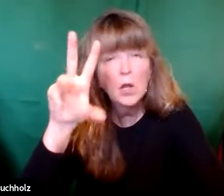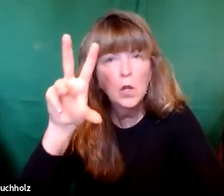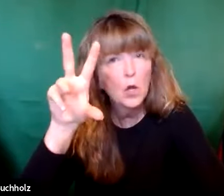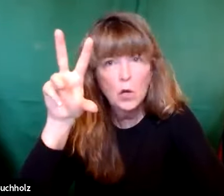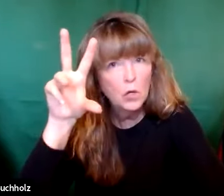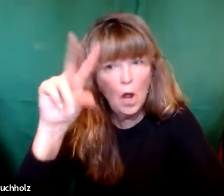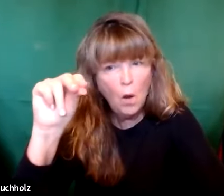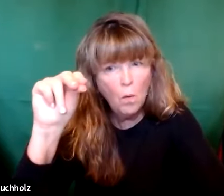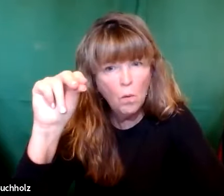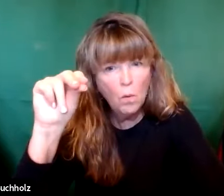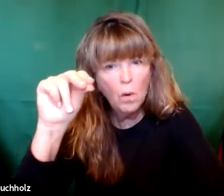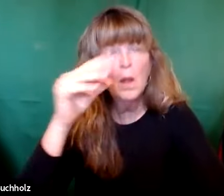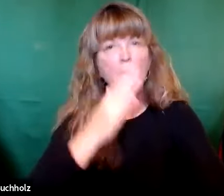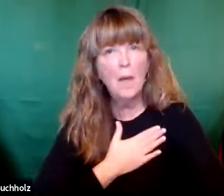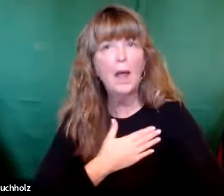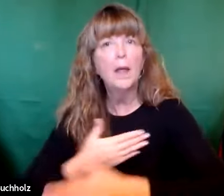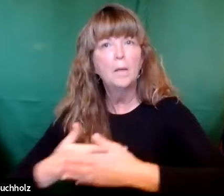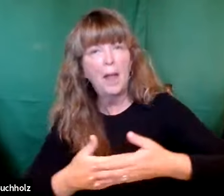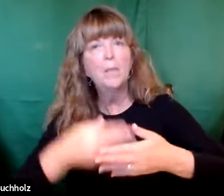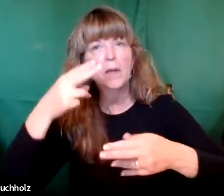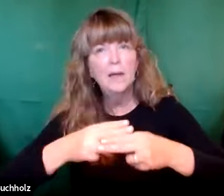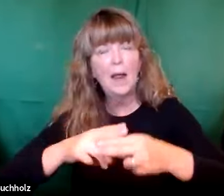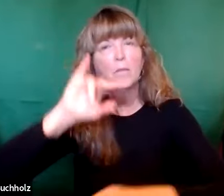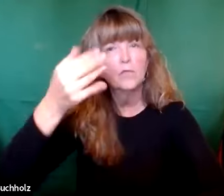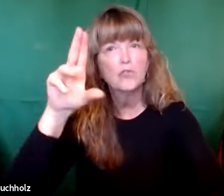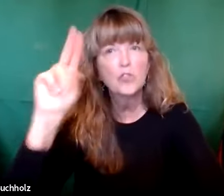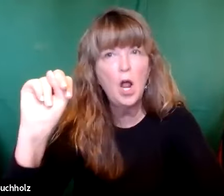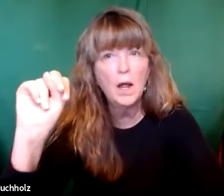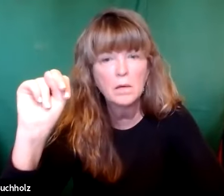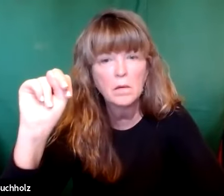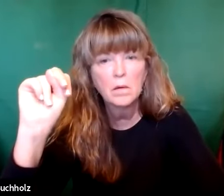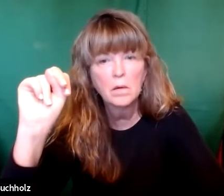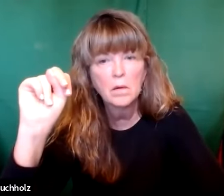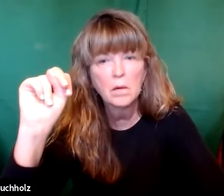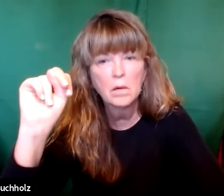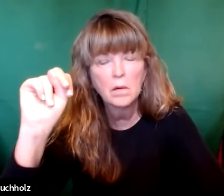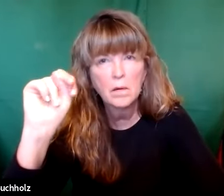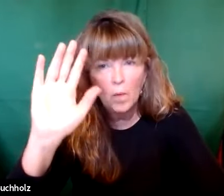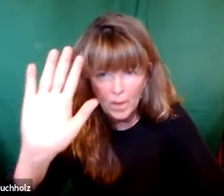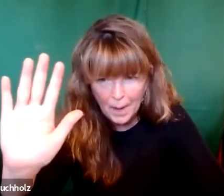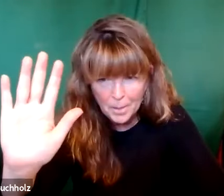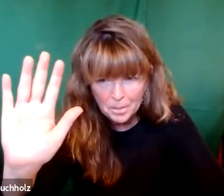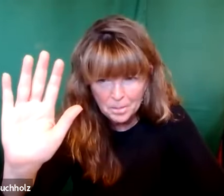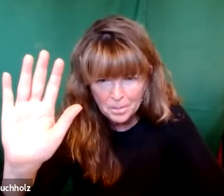writes, Elizabeth spoke up and said no, my baby's name is John.